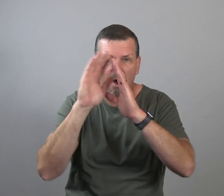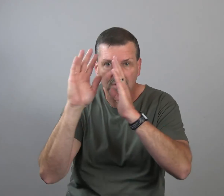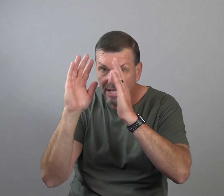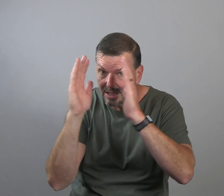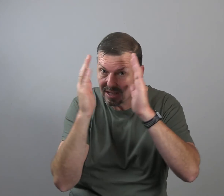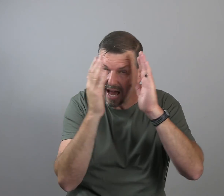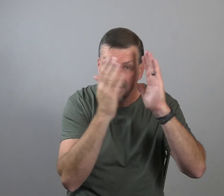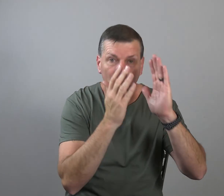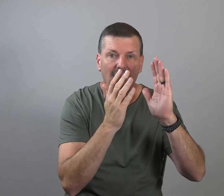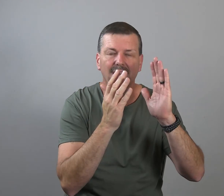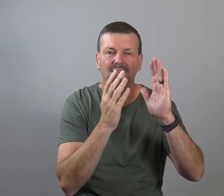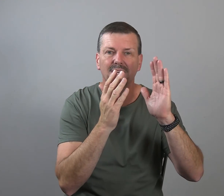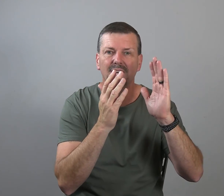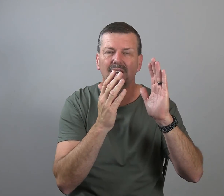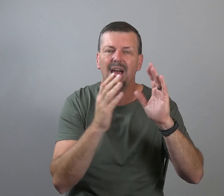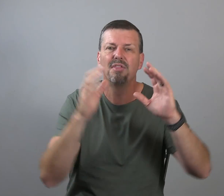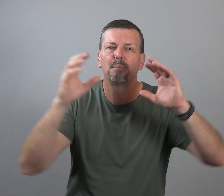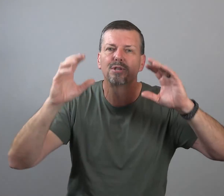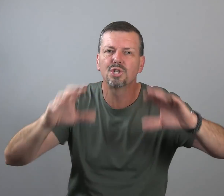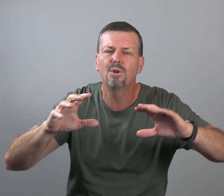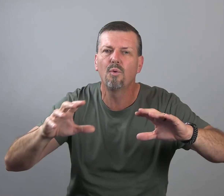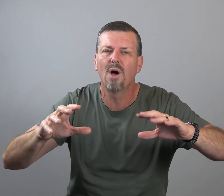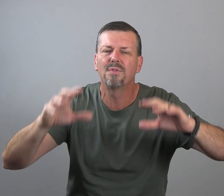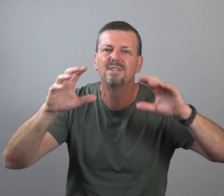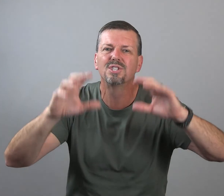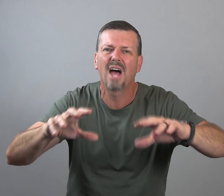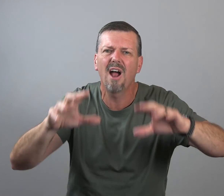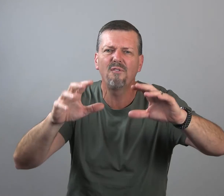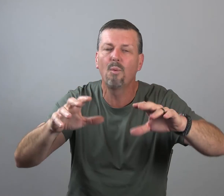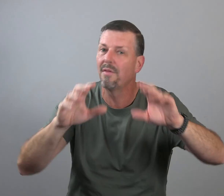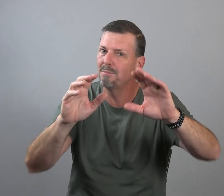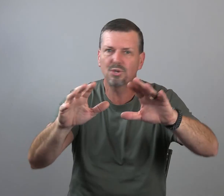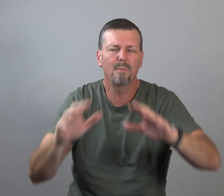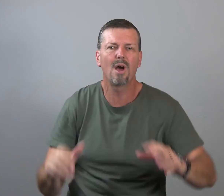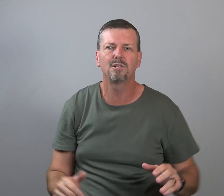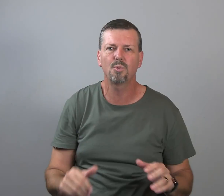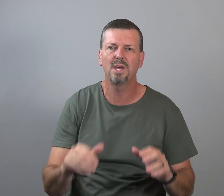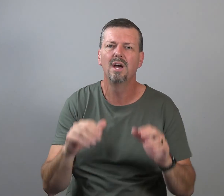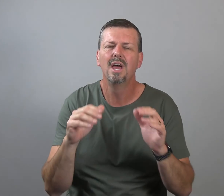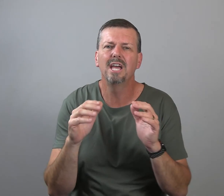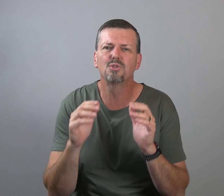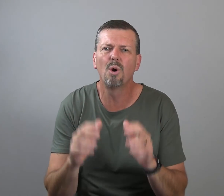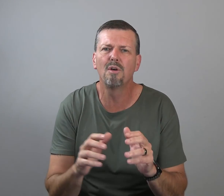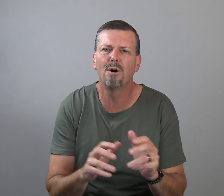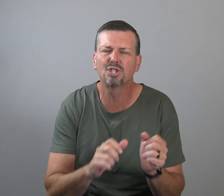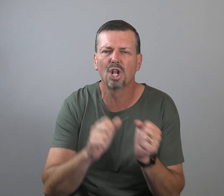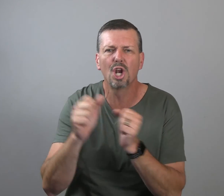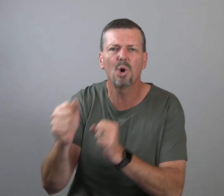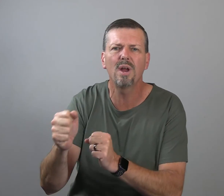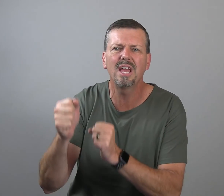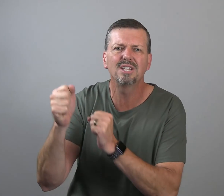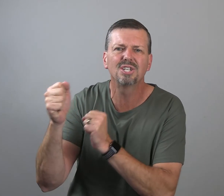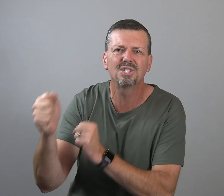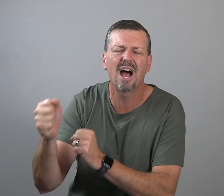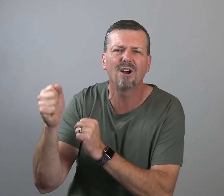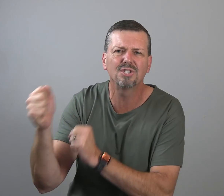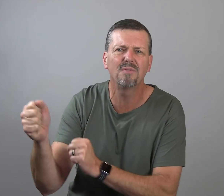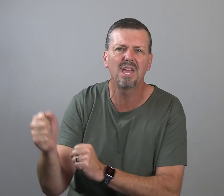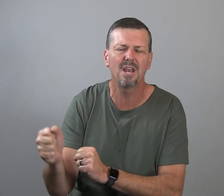thoughts get sidetracked. And the pursuit of wealth, the desire for wealth, I'm just going to be honest with you, is one of the most luring desires of the